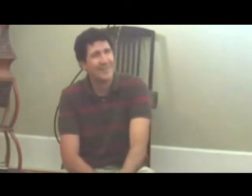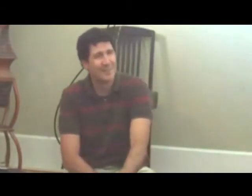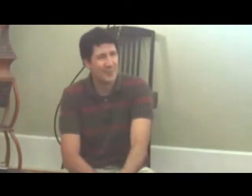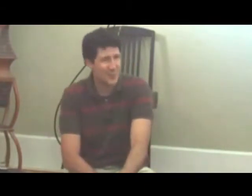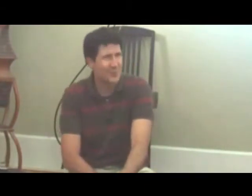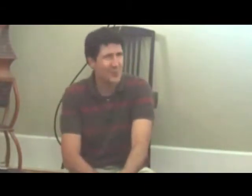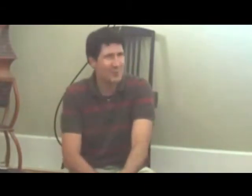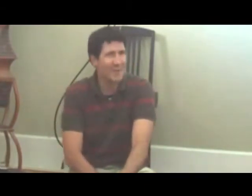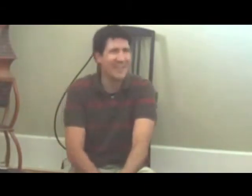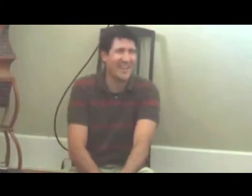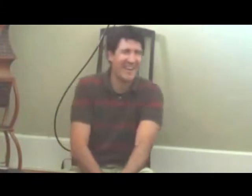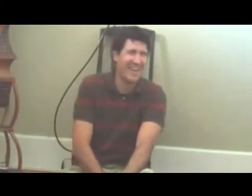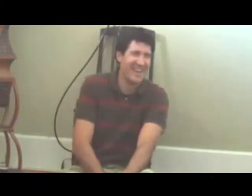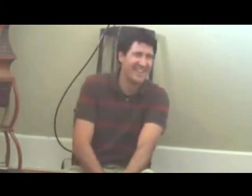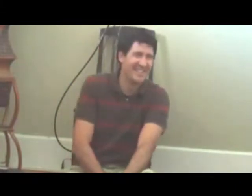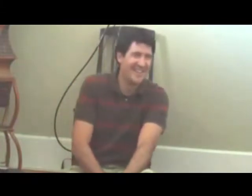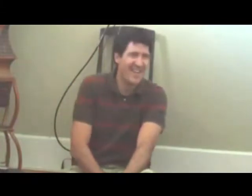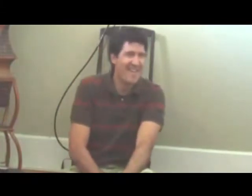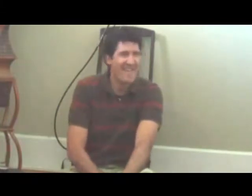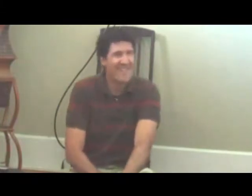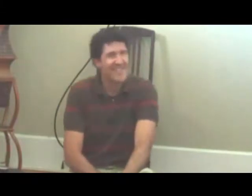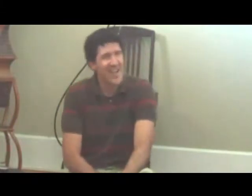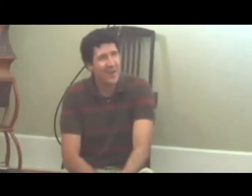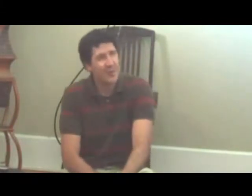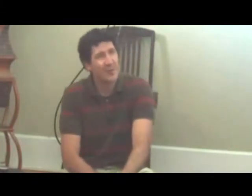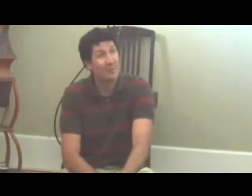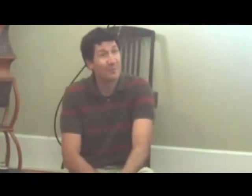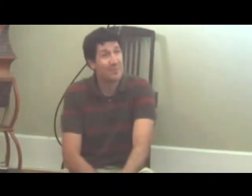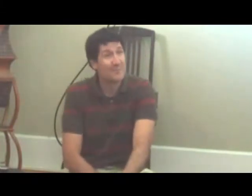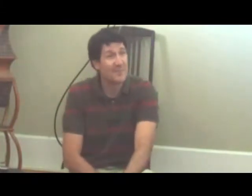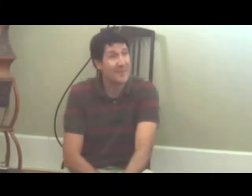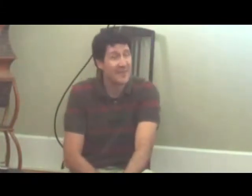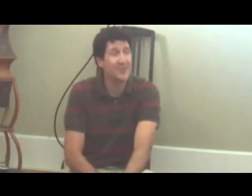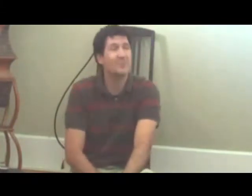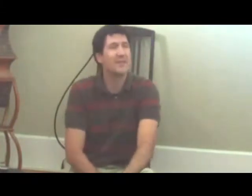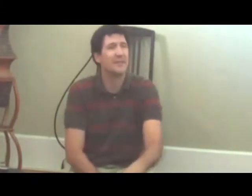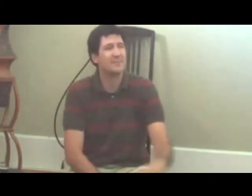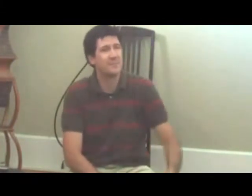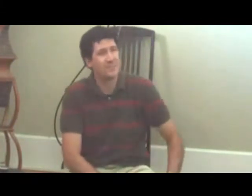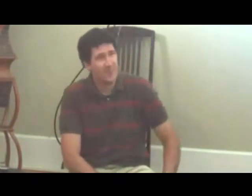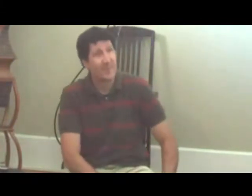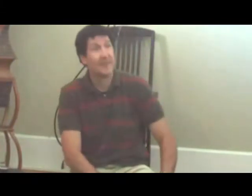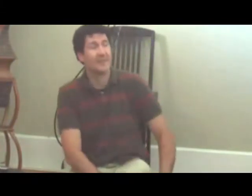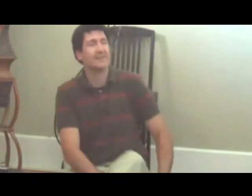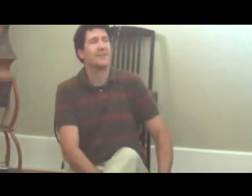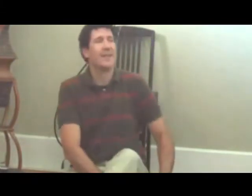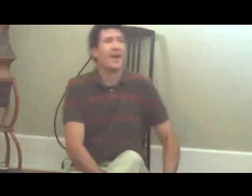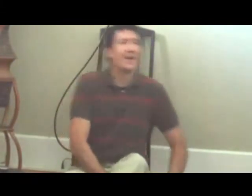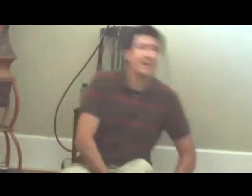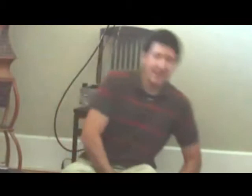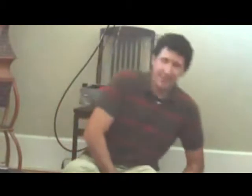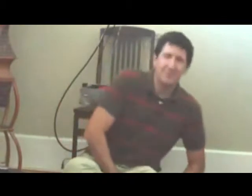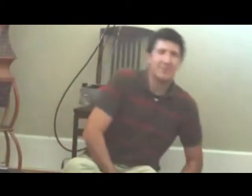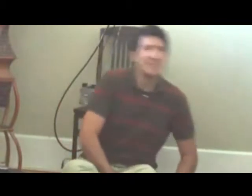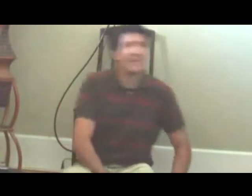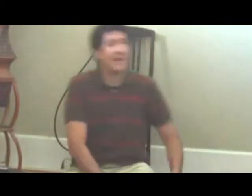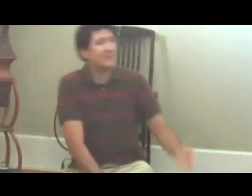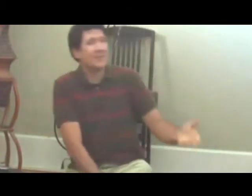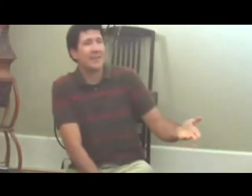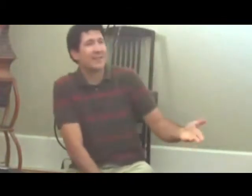which you knew already, welcome, glad you could be here, that's right, I know, hey, I was late last